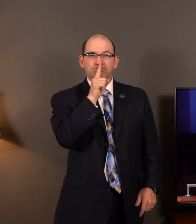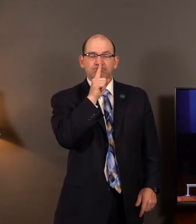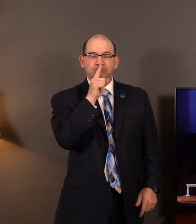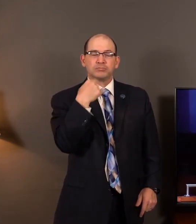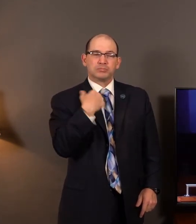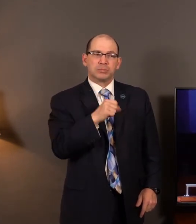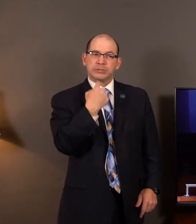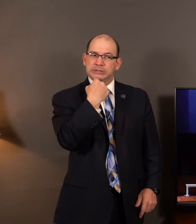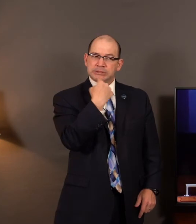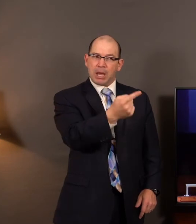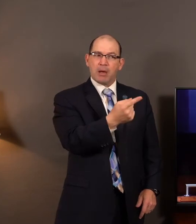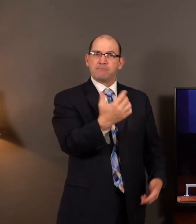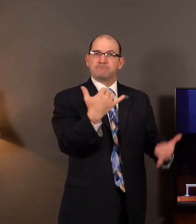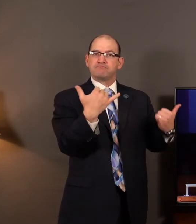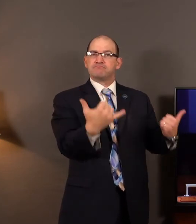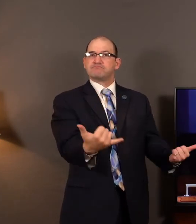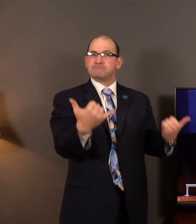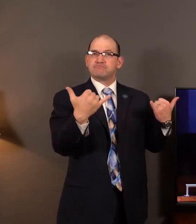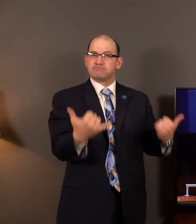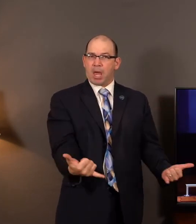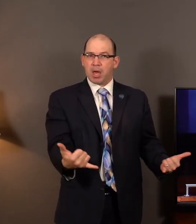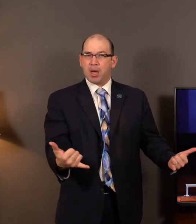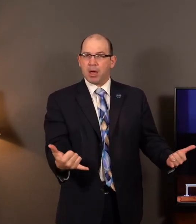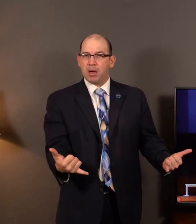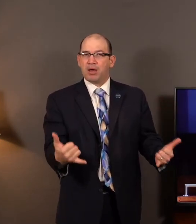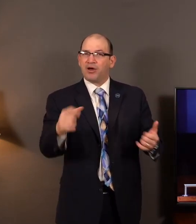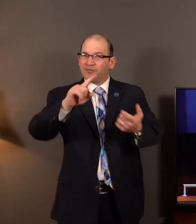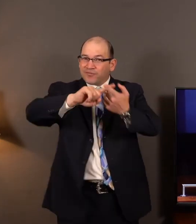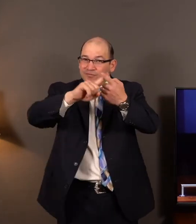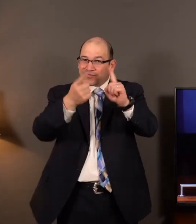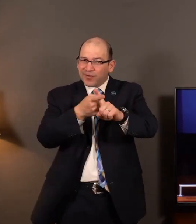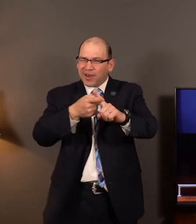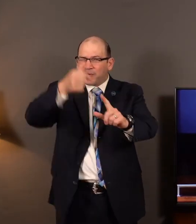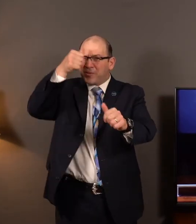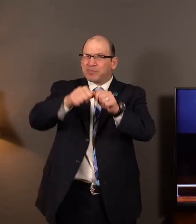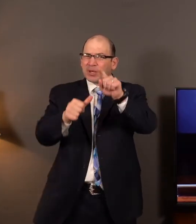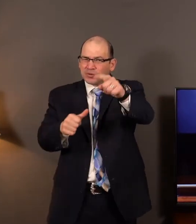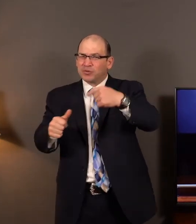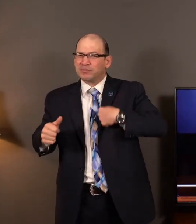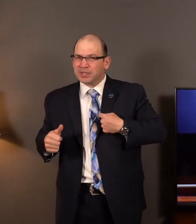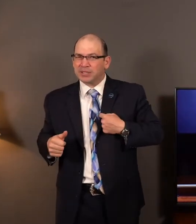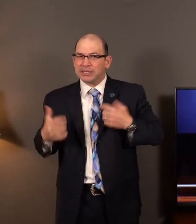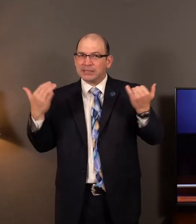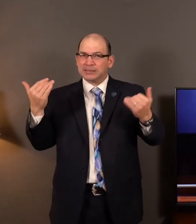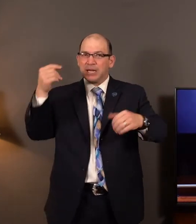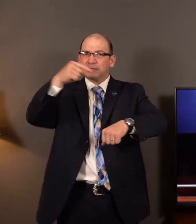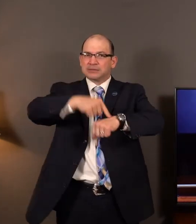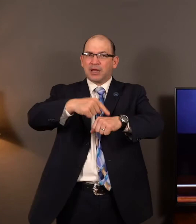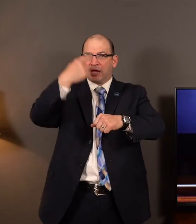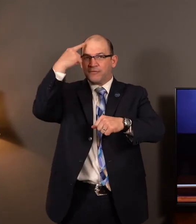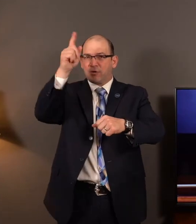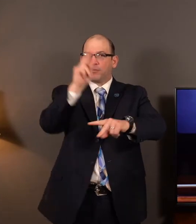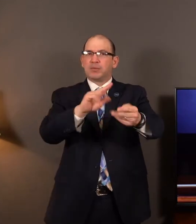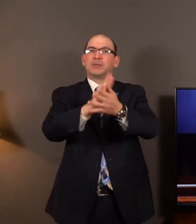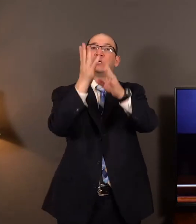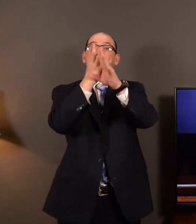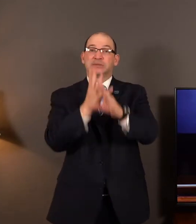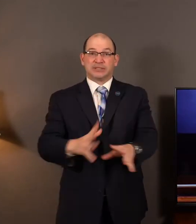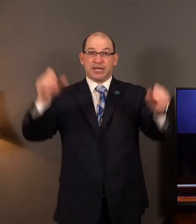morning. We've got to go tell them right now and friend, can I remind you tonight that now is the accepted time. Behold, now is the day